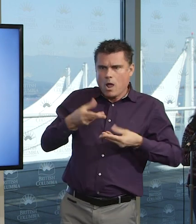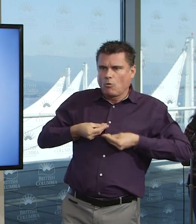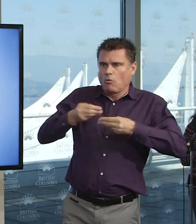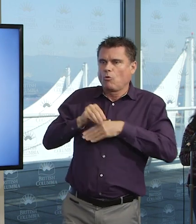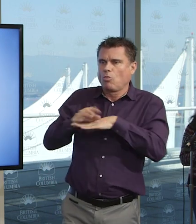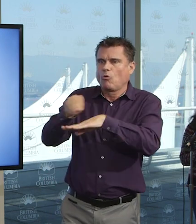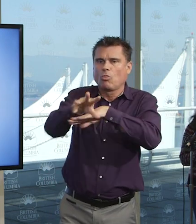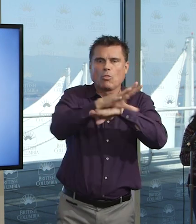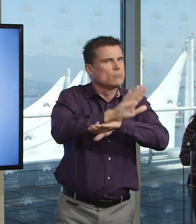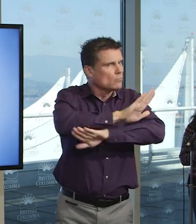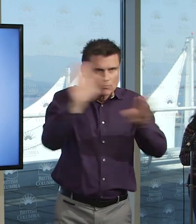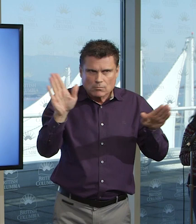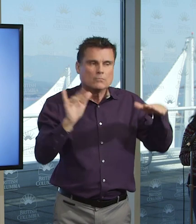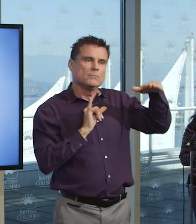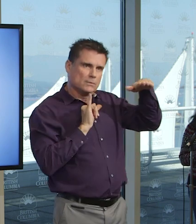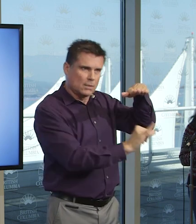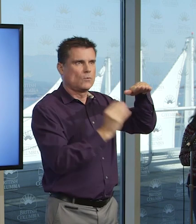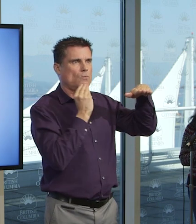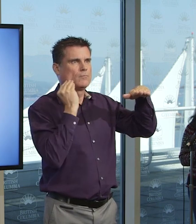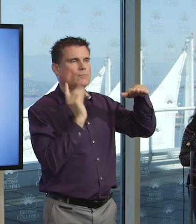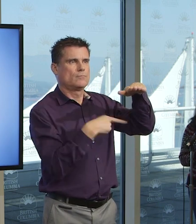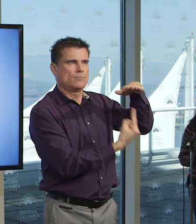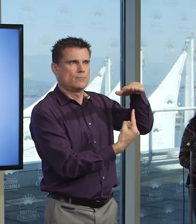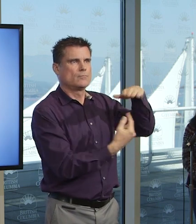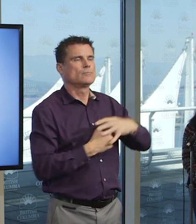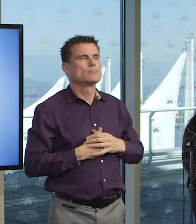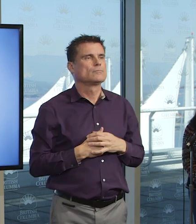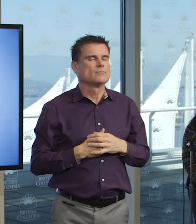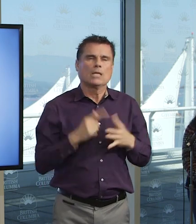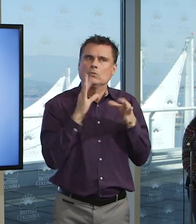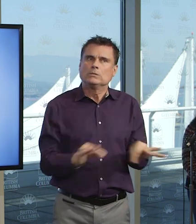with other jurisdictions, but these are essentially what people are doing everywhere.